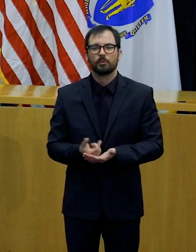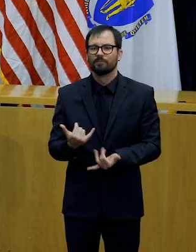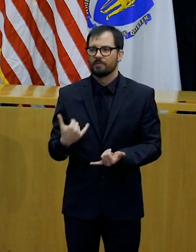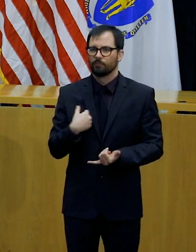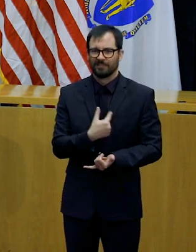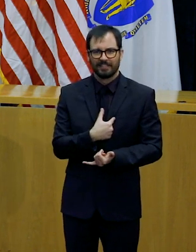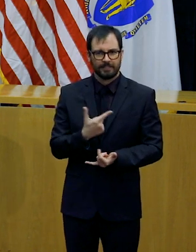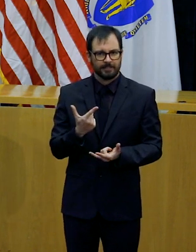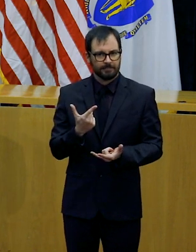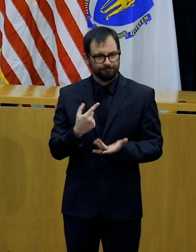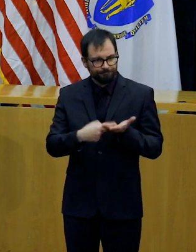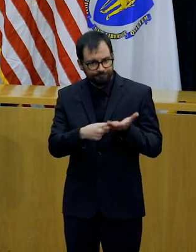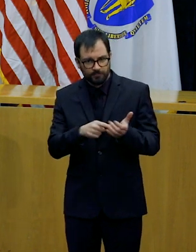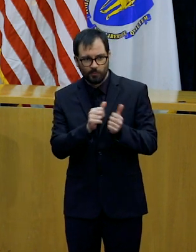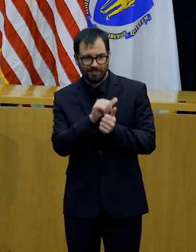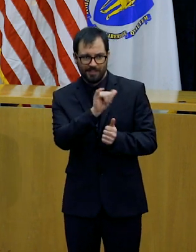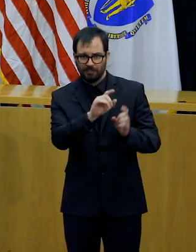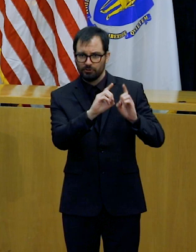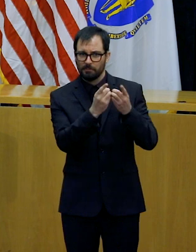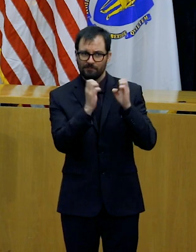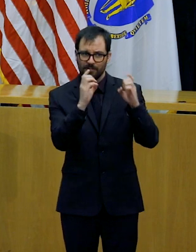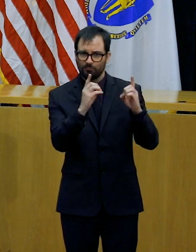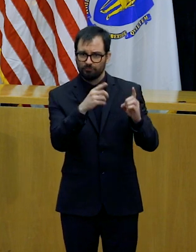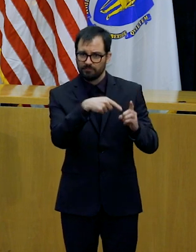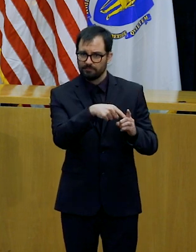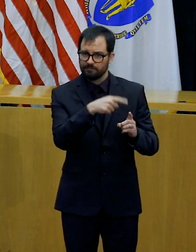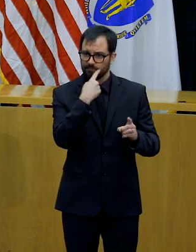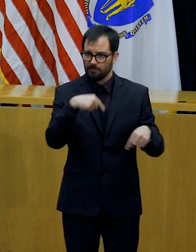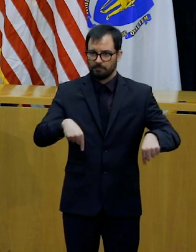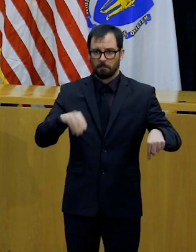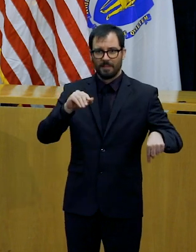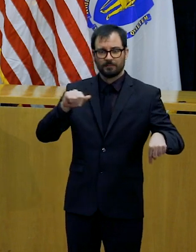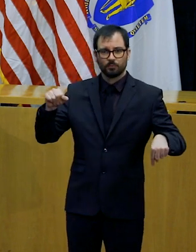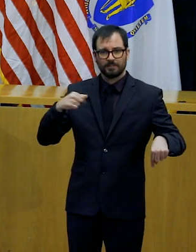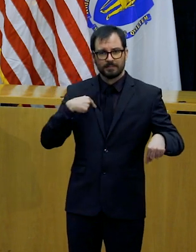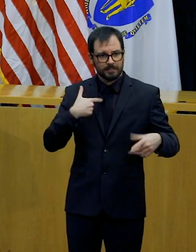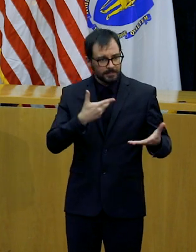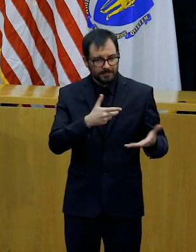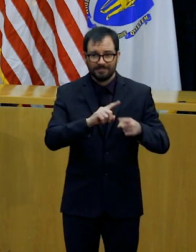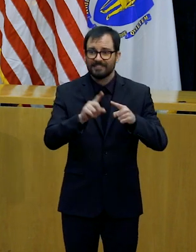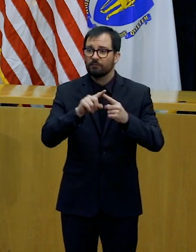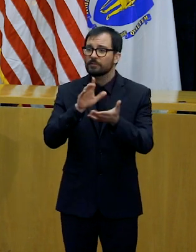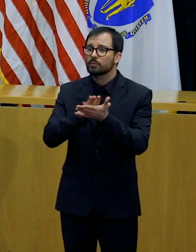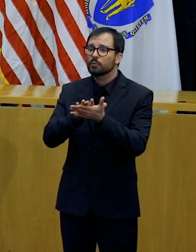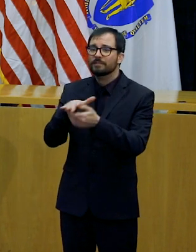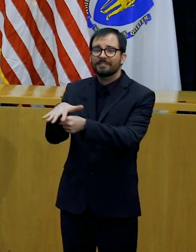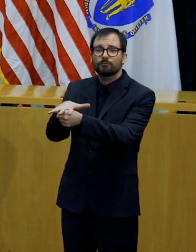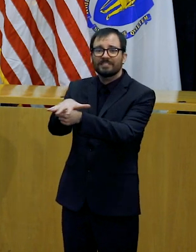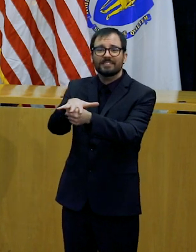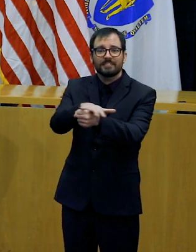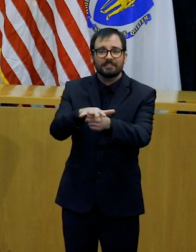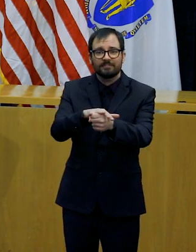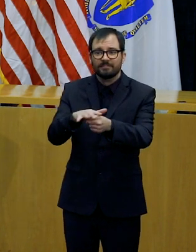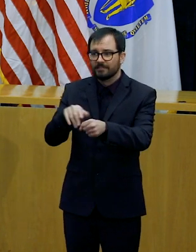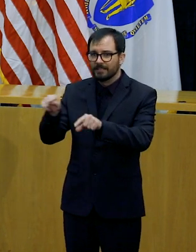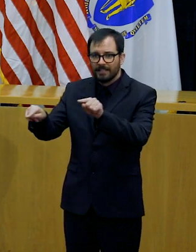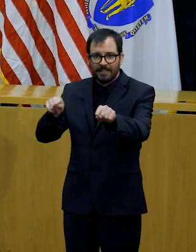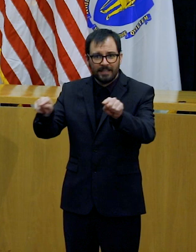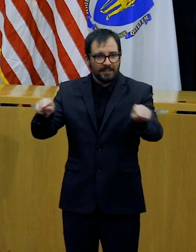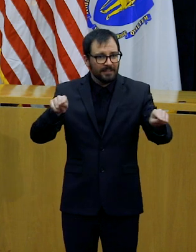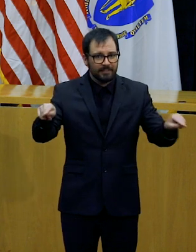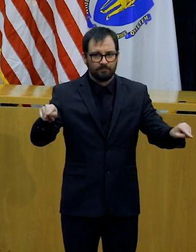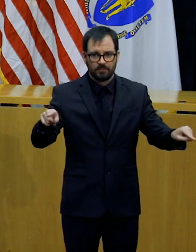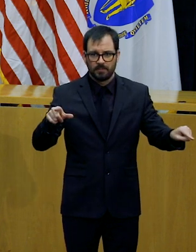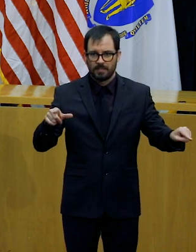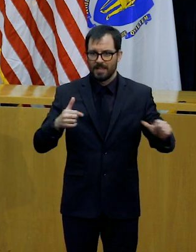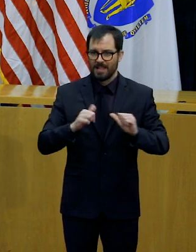school districts more flexibility about how they can work with the Student Opportunity Act. For